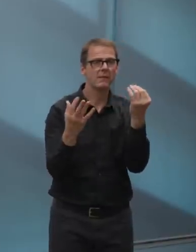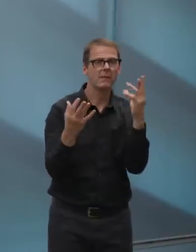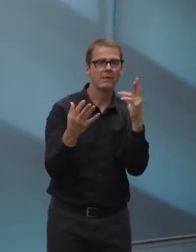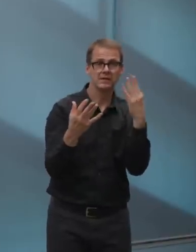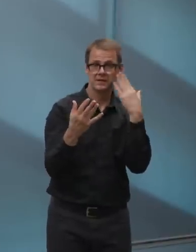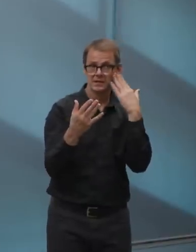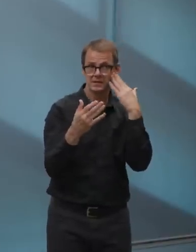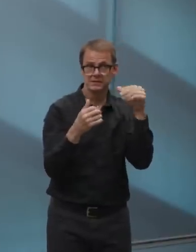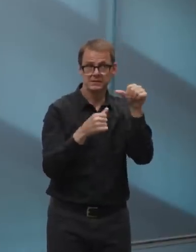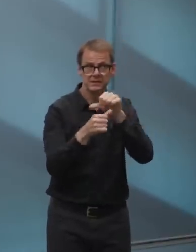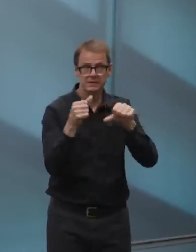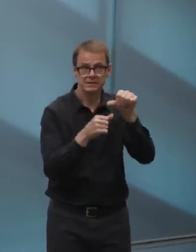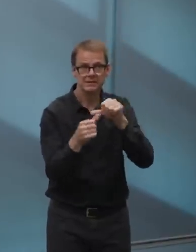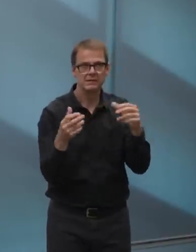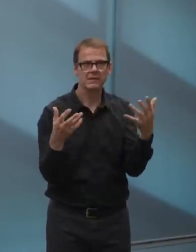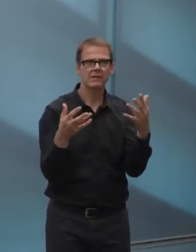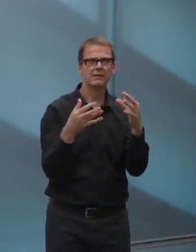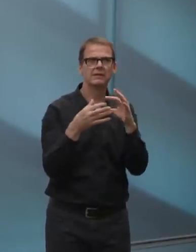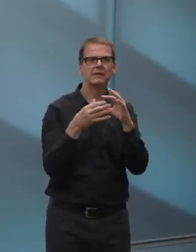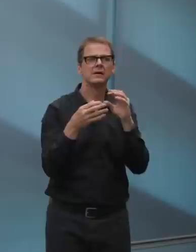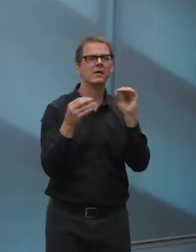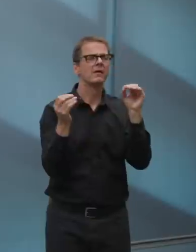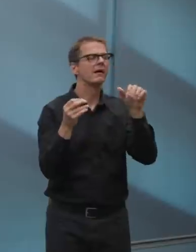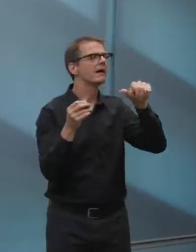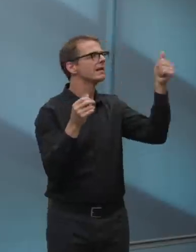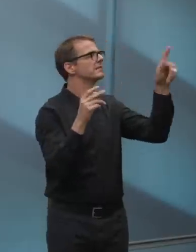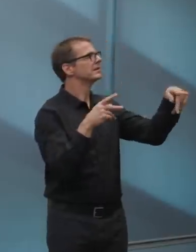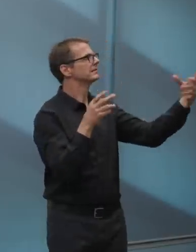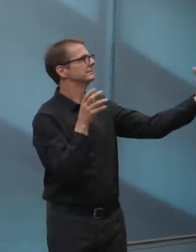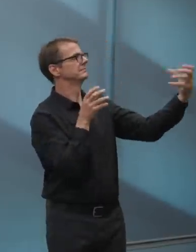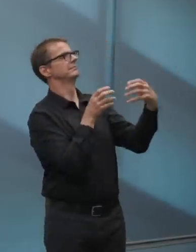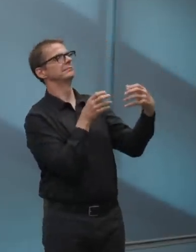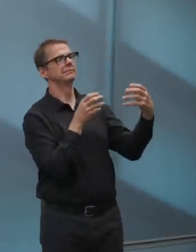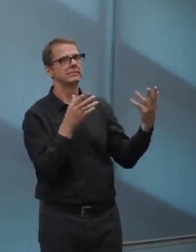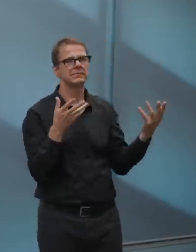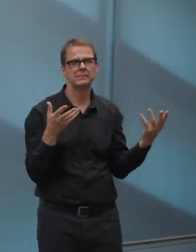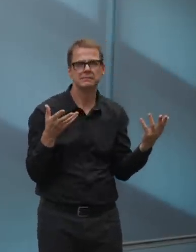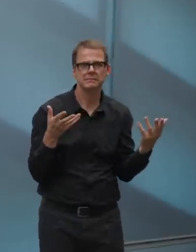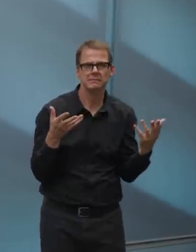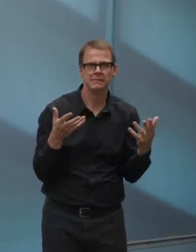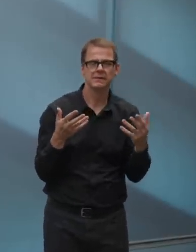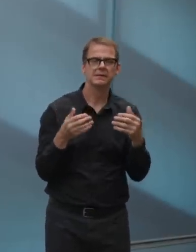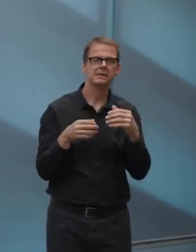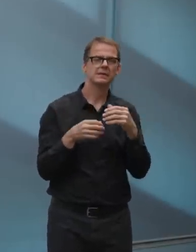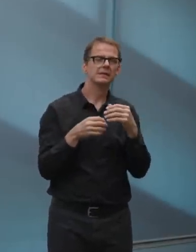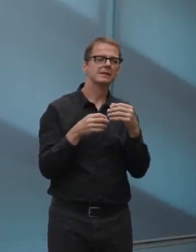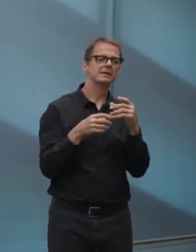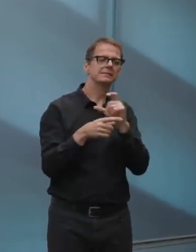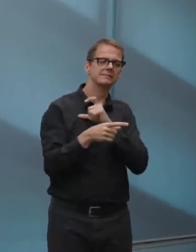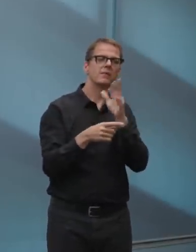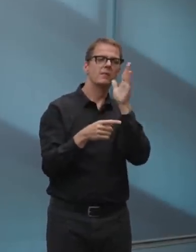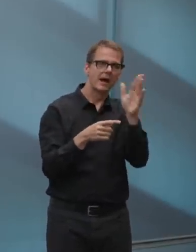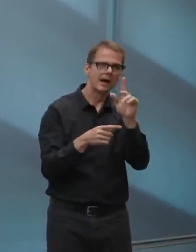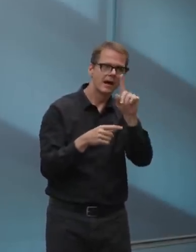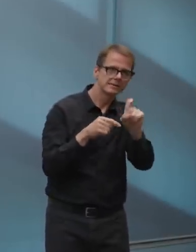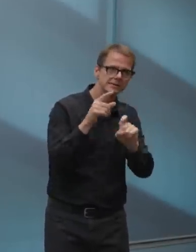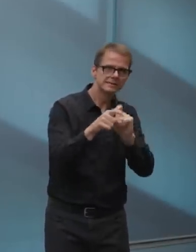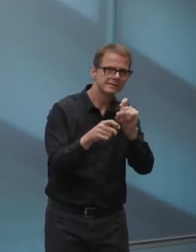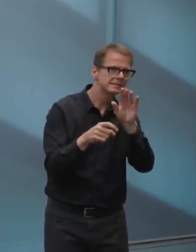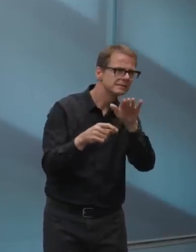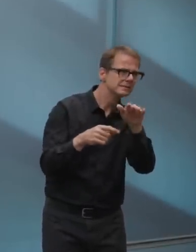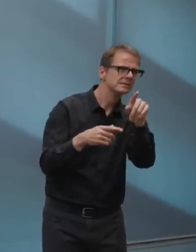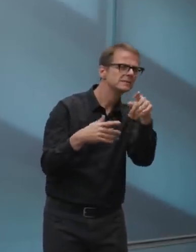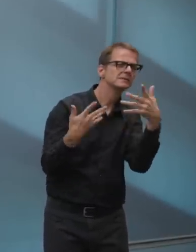provide the education component related to, um, the guidelines, uh, that we, that the province provided for these different